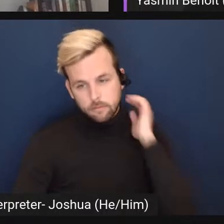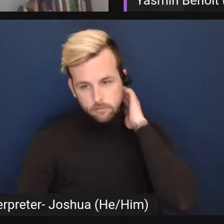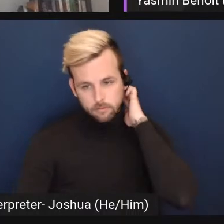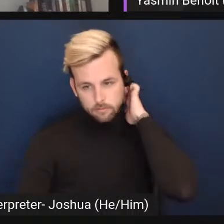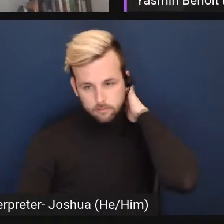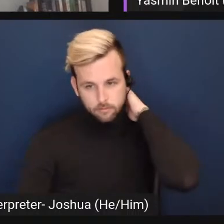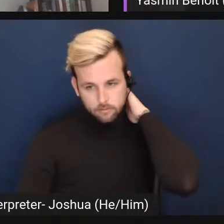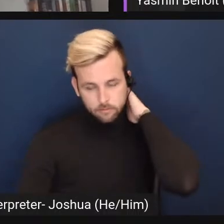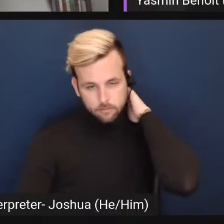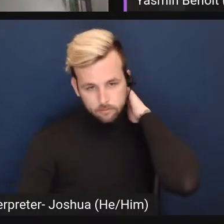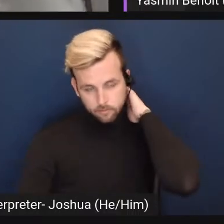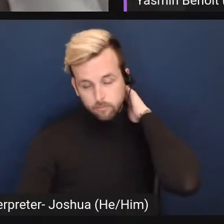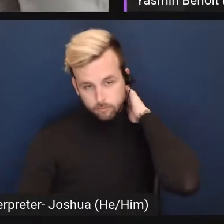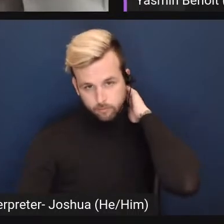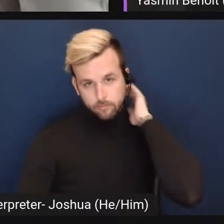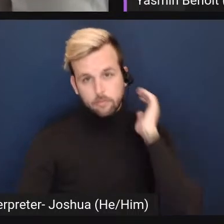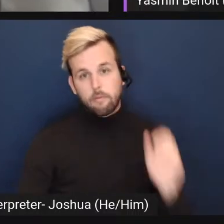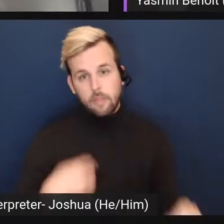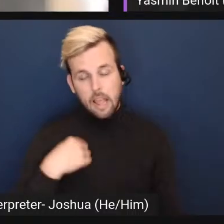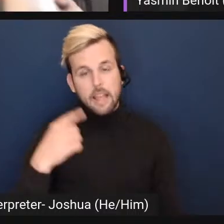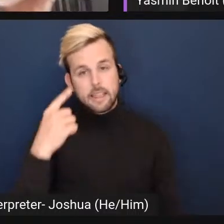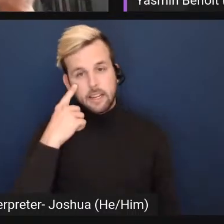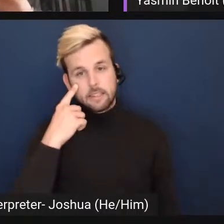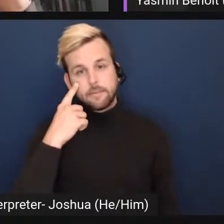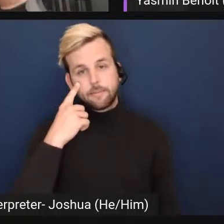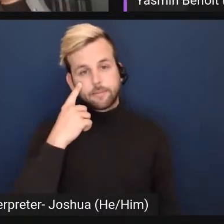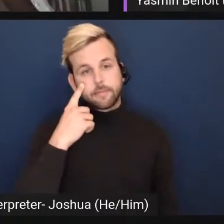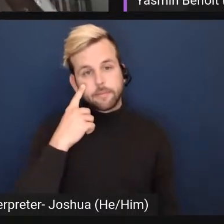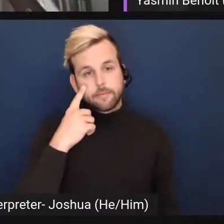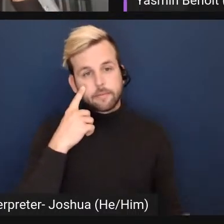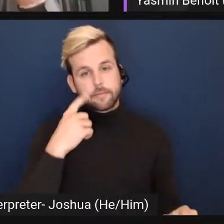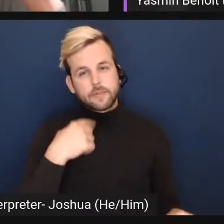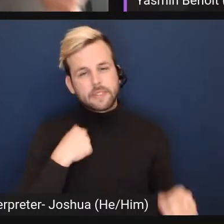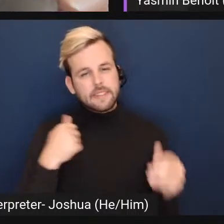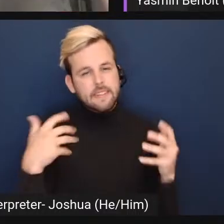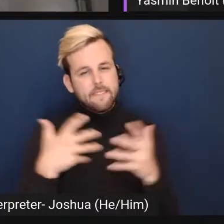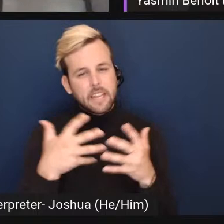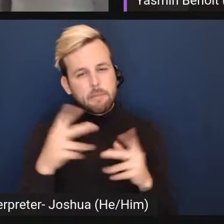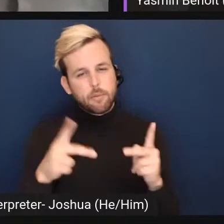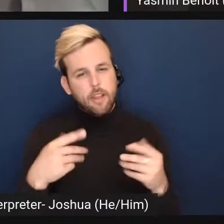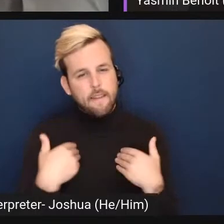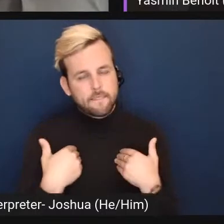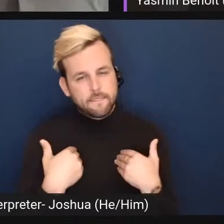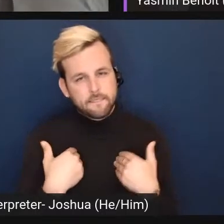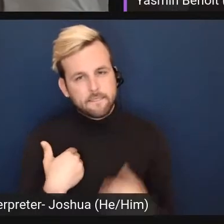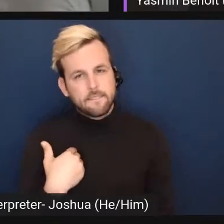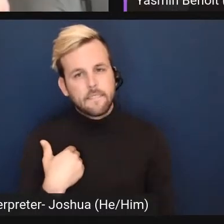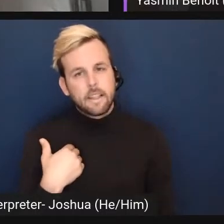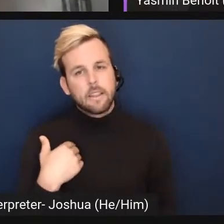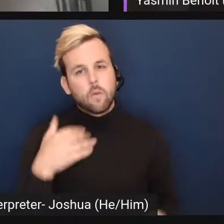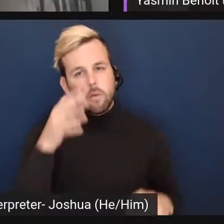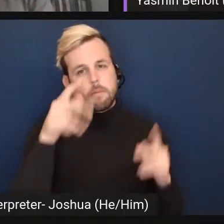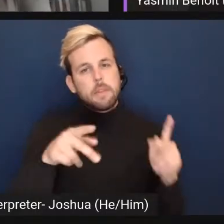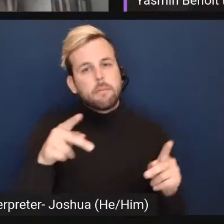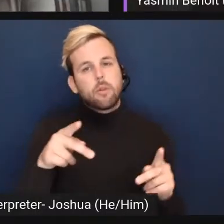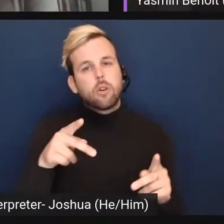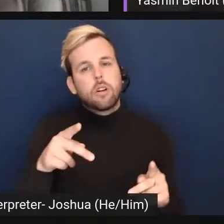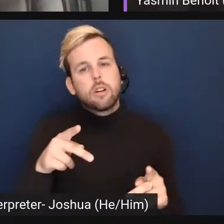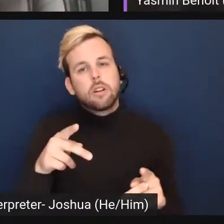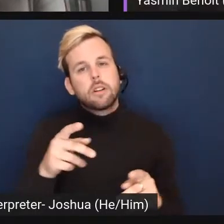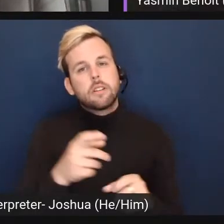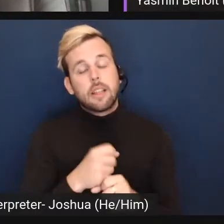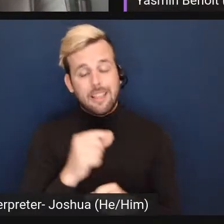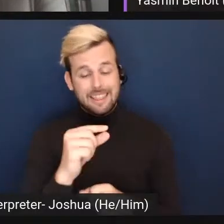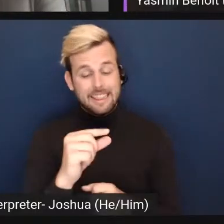Yeah, I mean, I think that there is a fear that people have that there will be people that take the little part